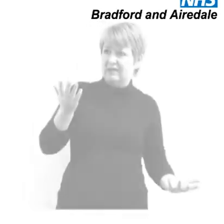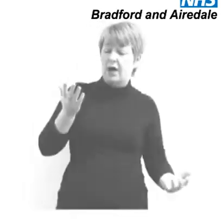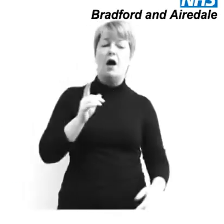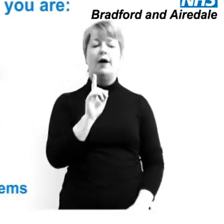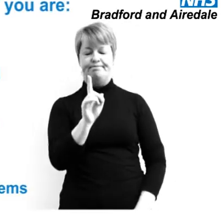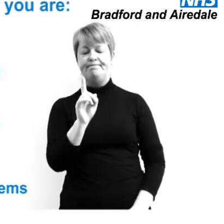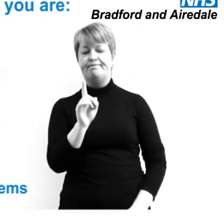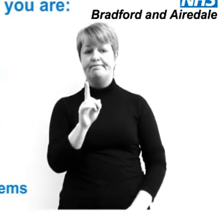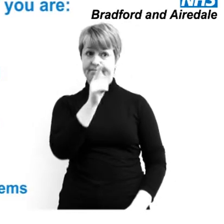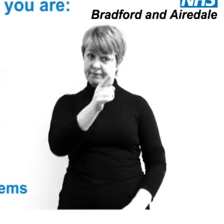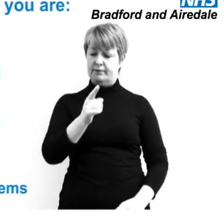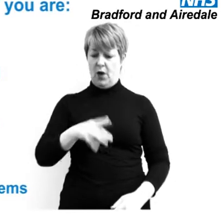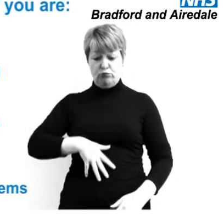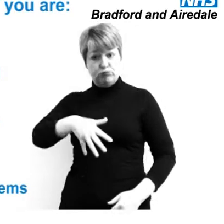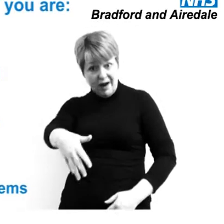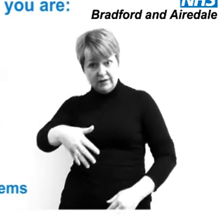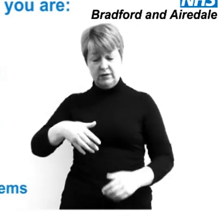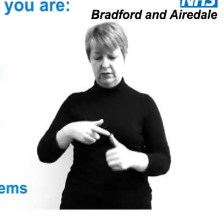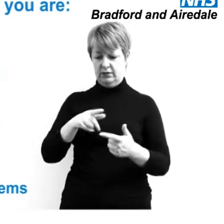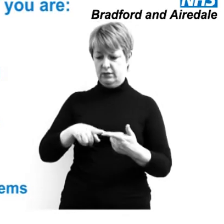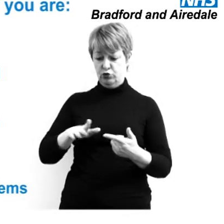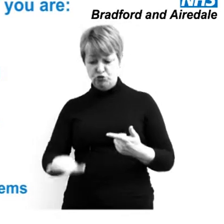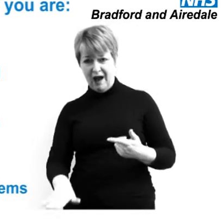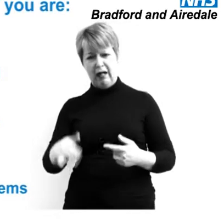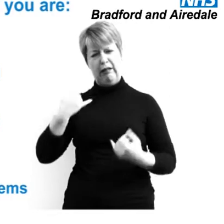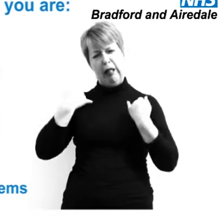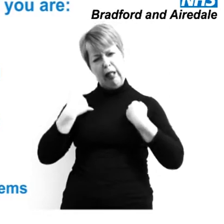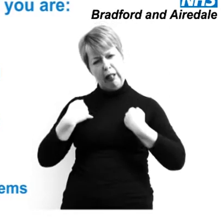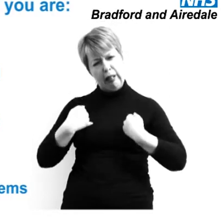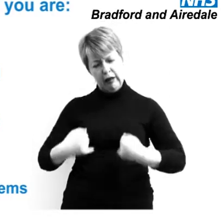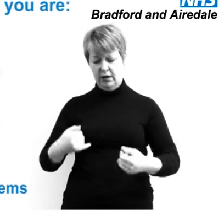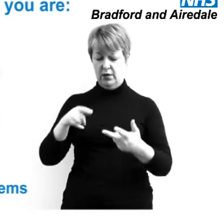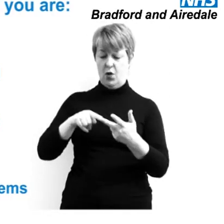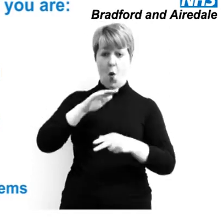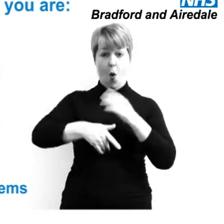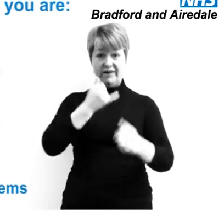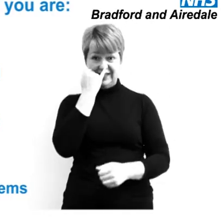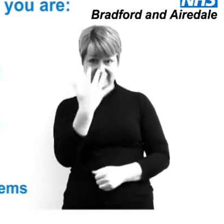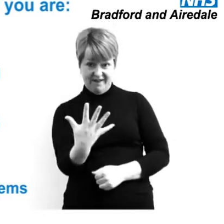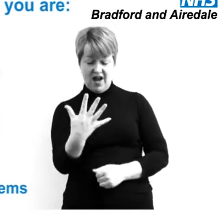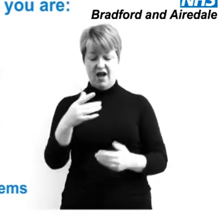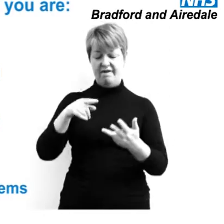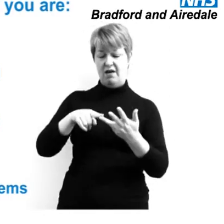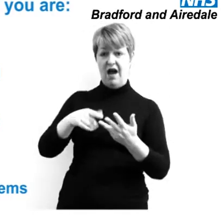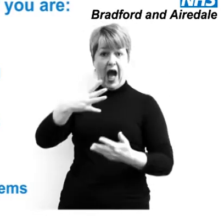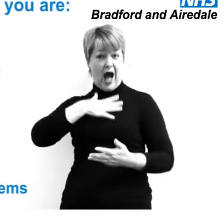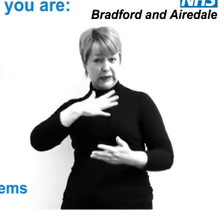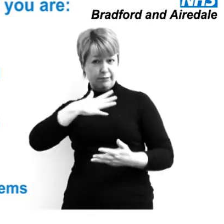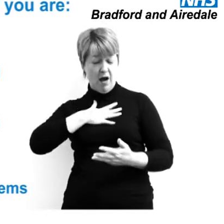You should only call your doctor if you are pregnant, have a very young child who is sick, are over the